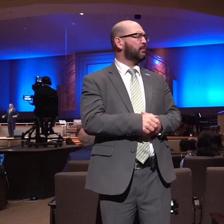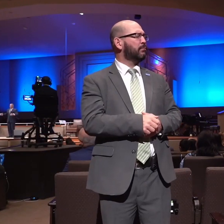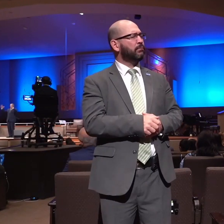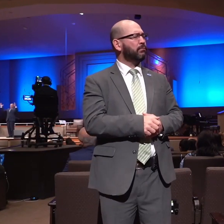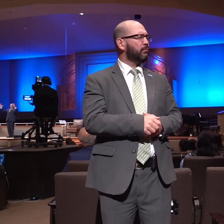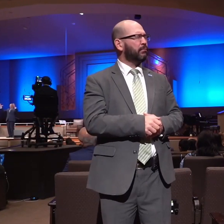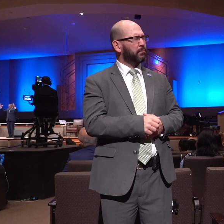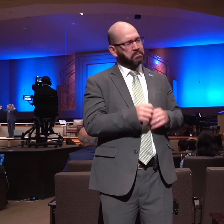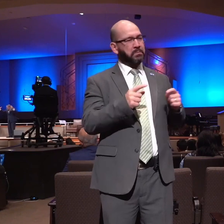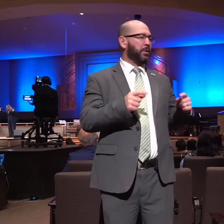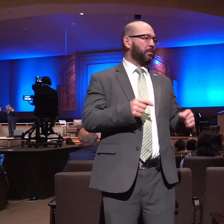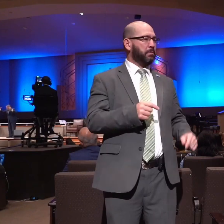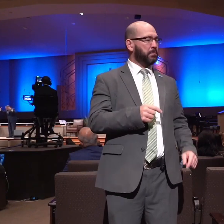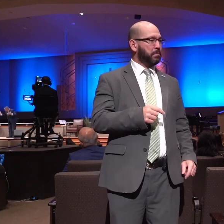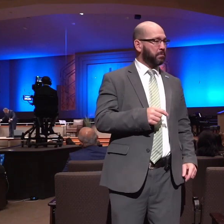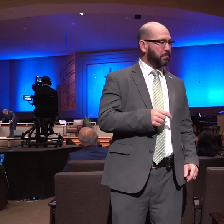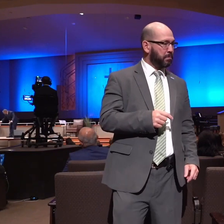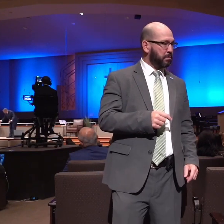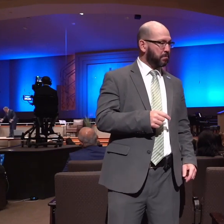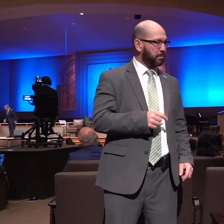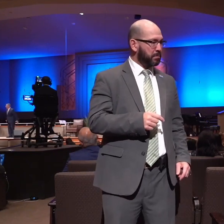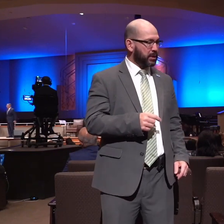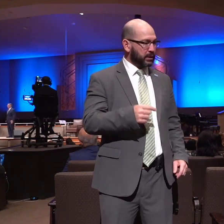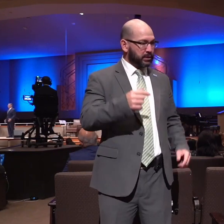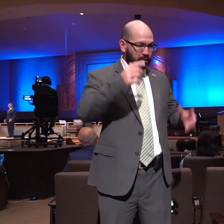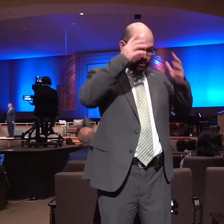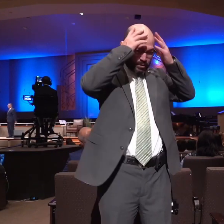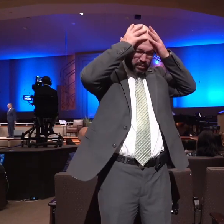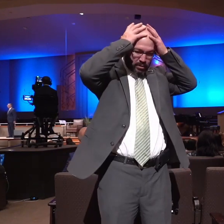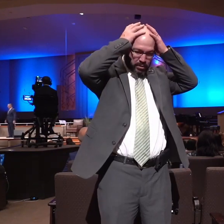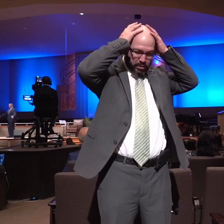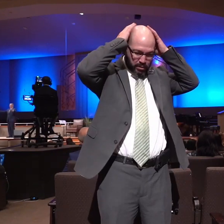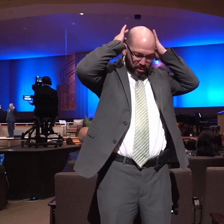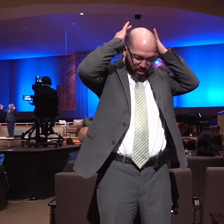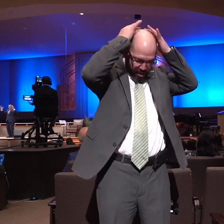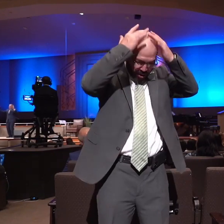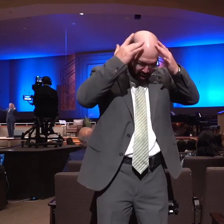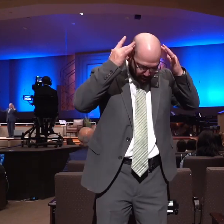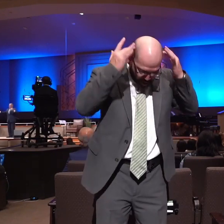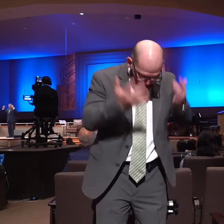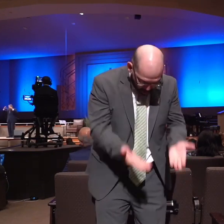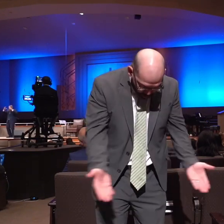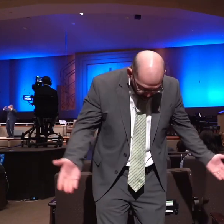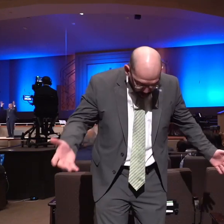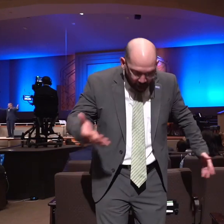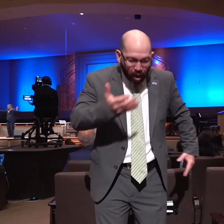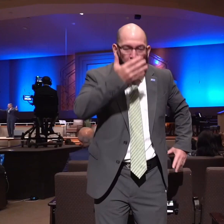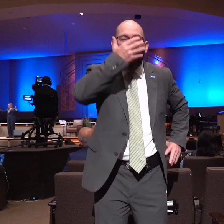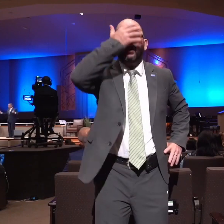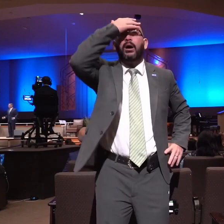awakens to see the locks of his hair on the floor another violation an obvious violation